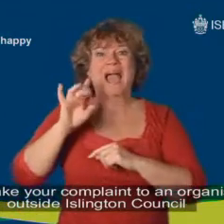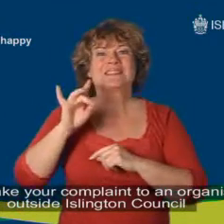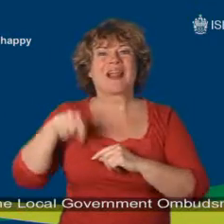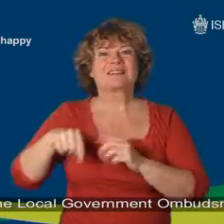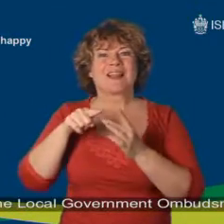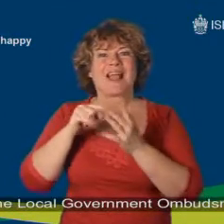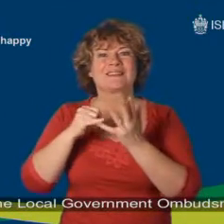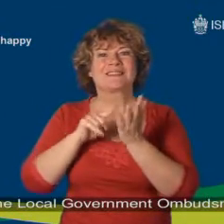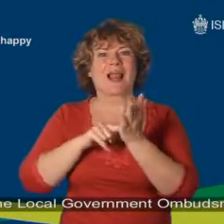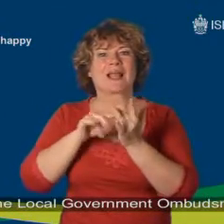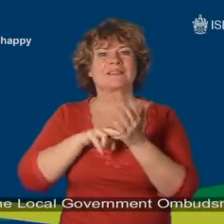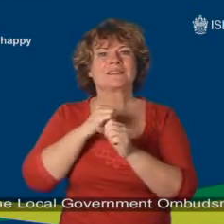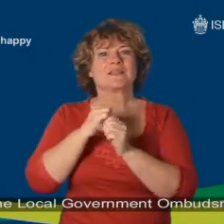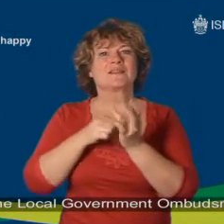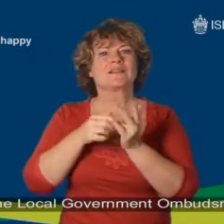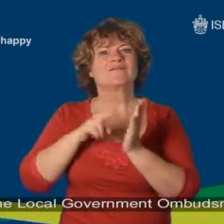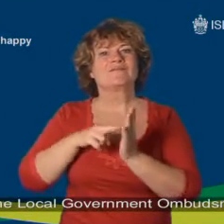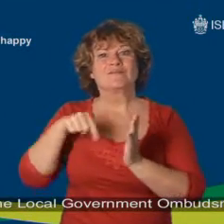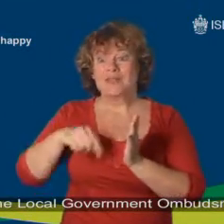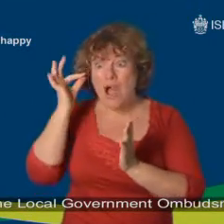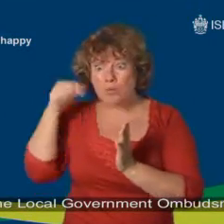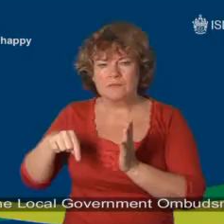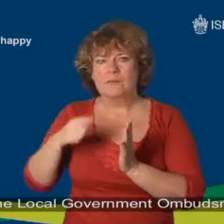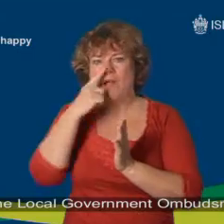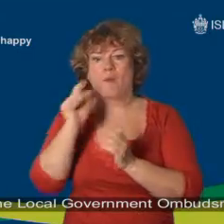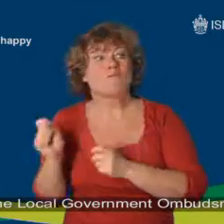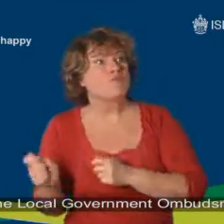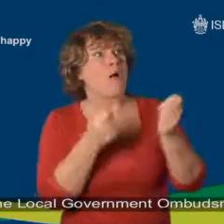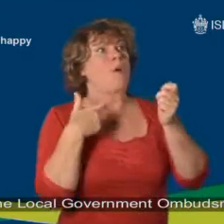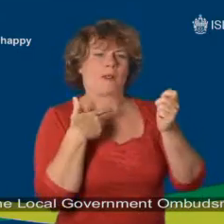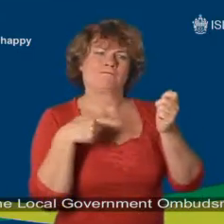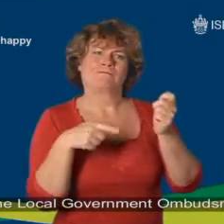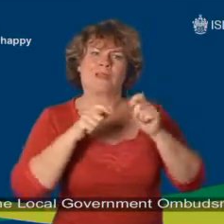called the Local Government Ombudsman.